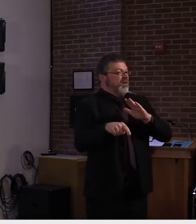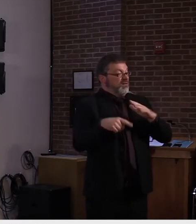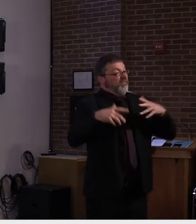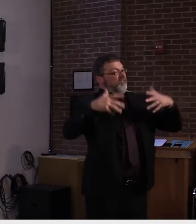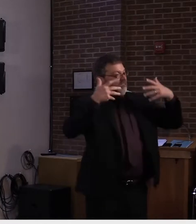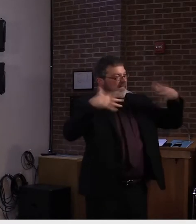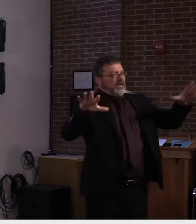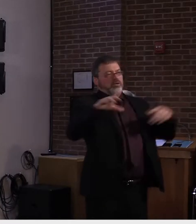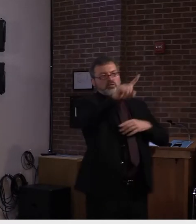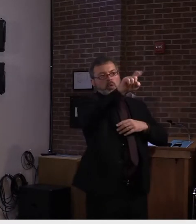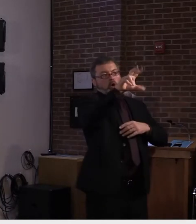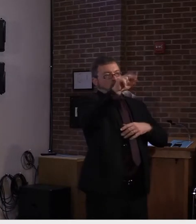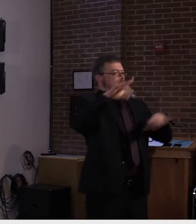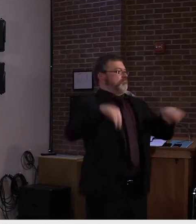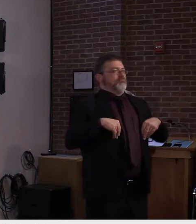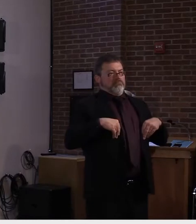week.